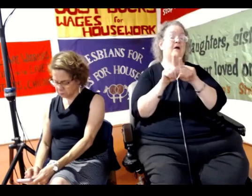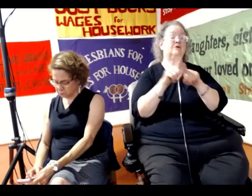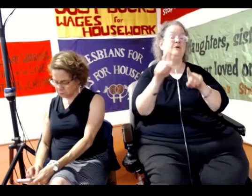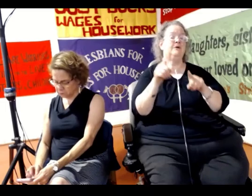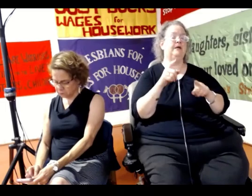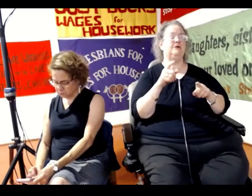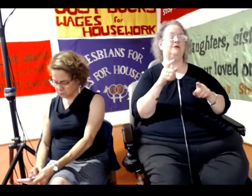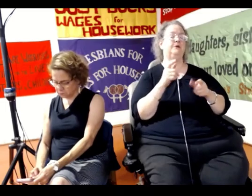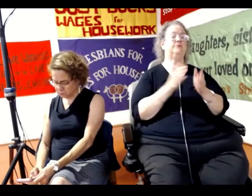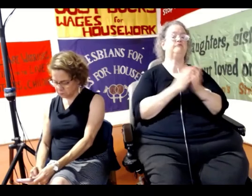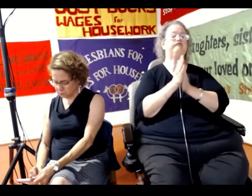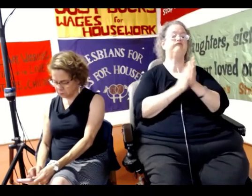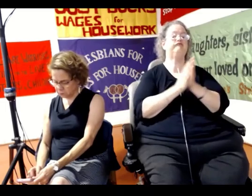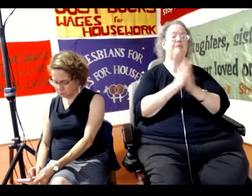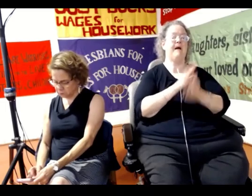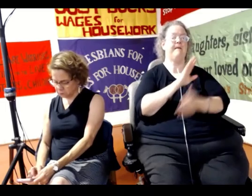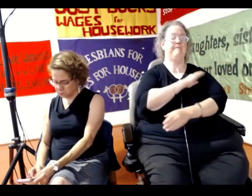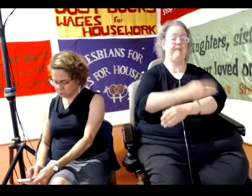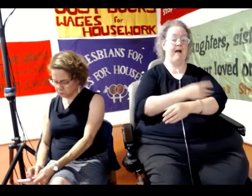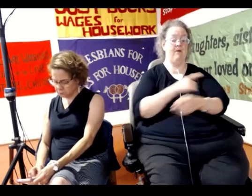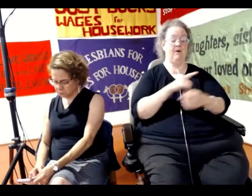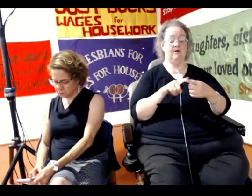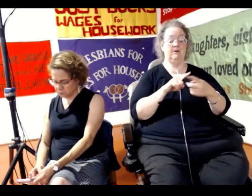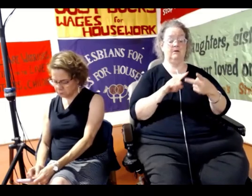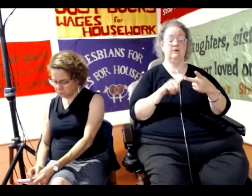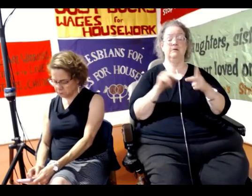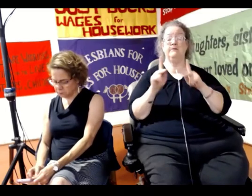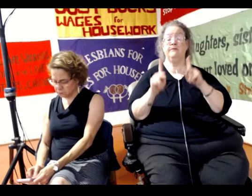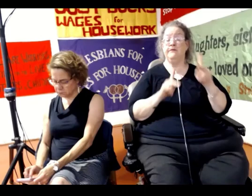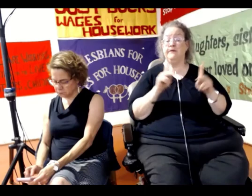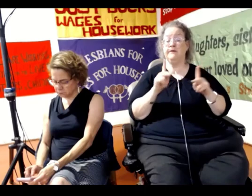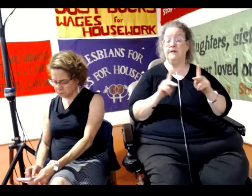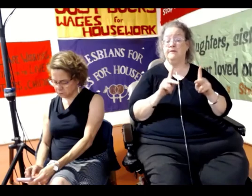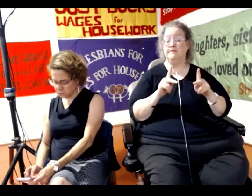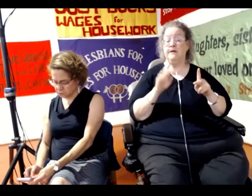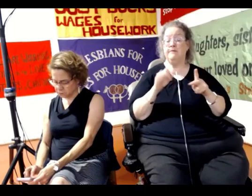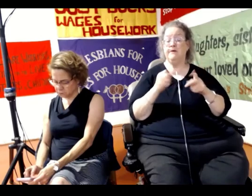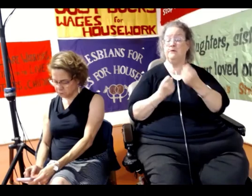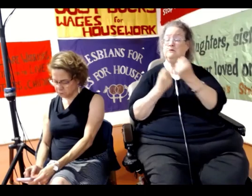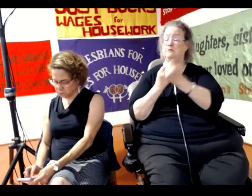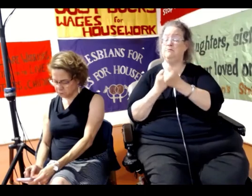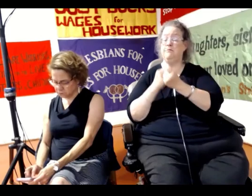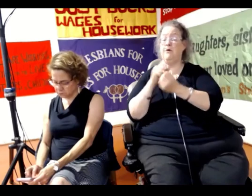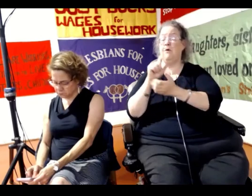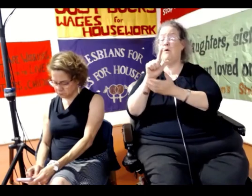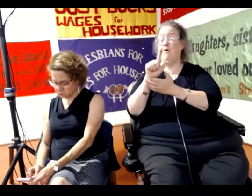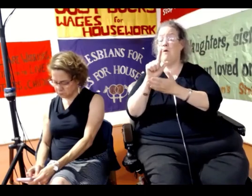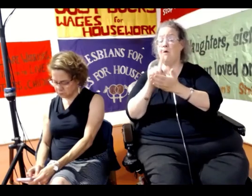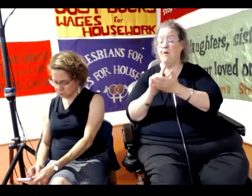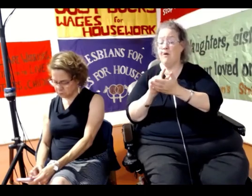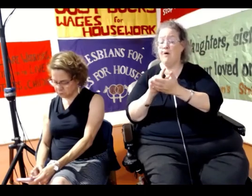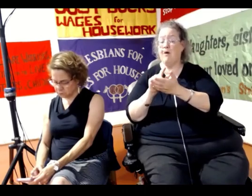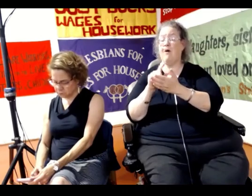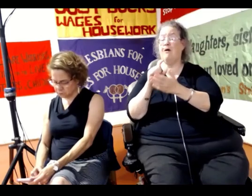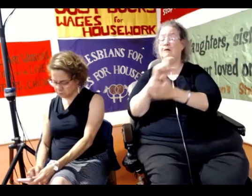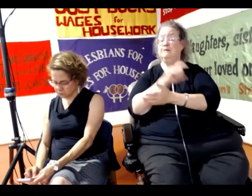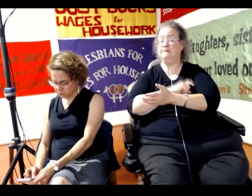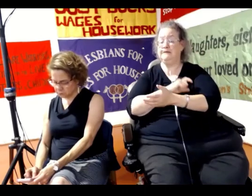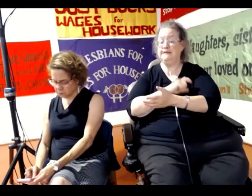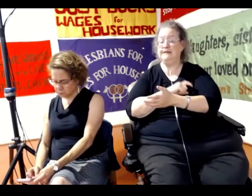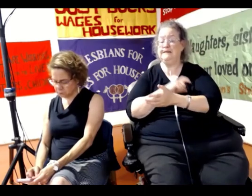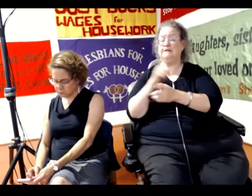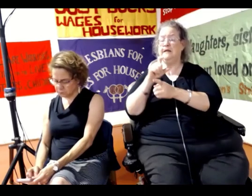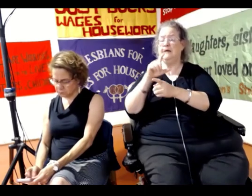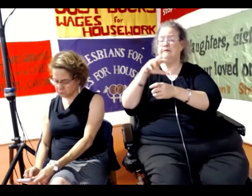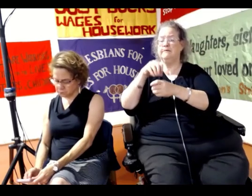power, or it's the people that want to side with the forces of law and order, that want to be with the state or who are the